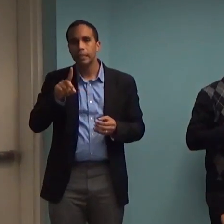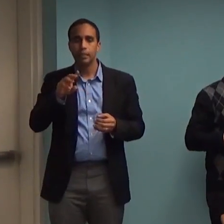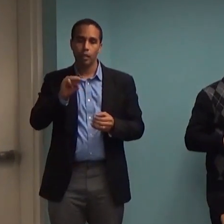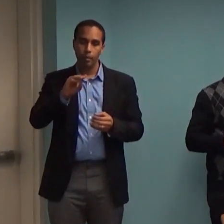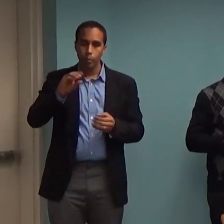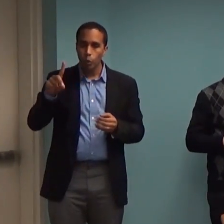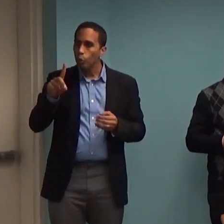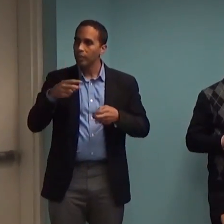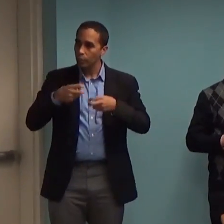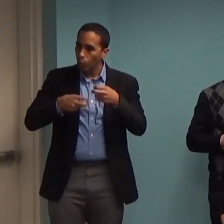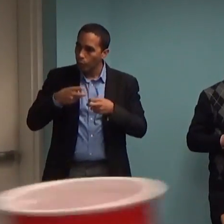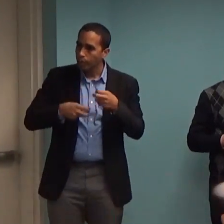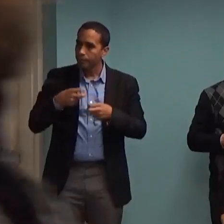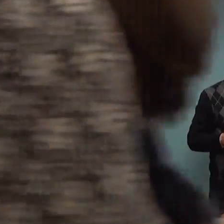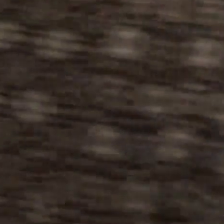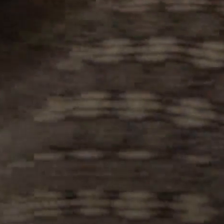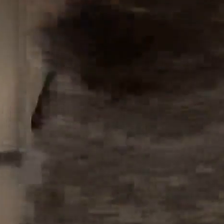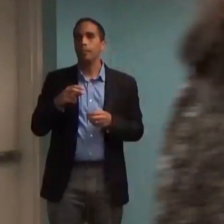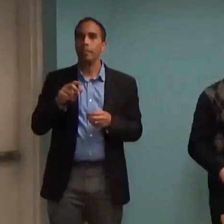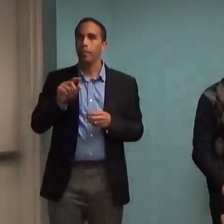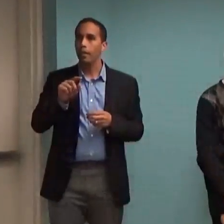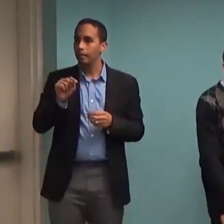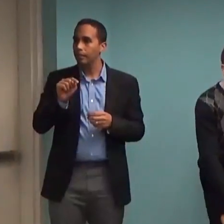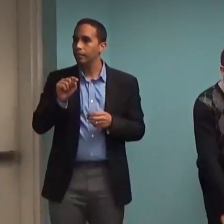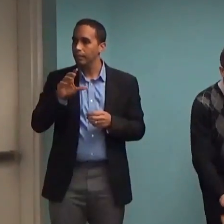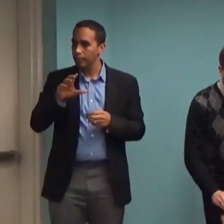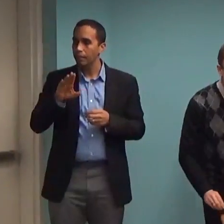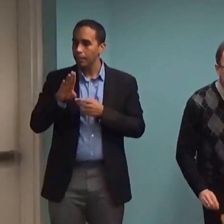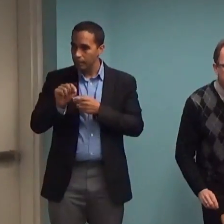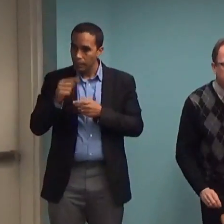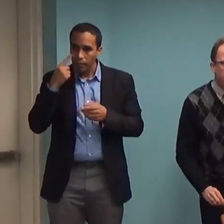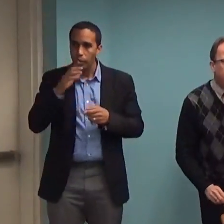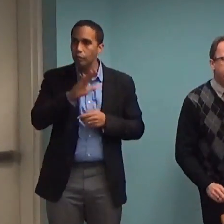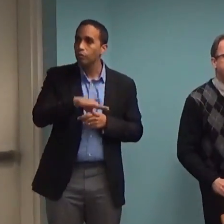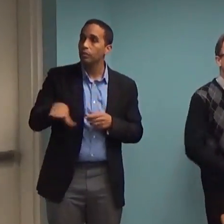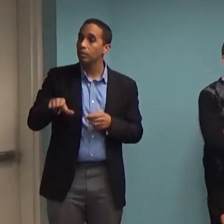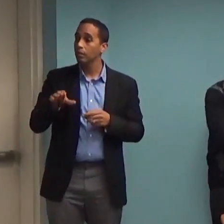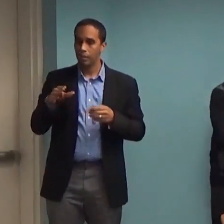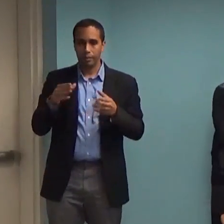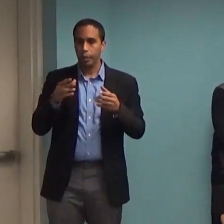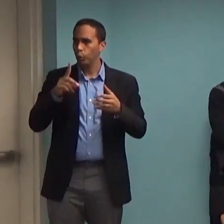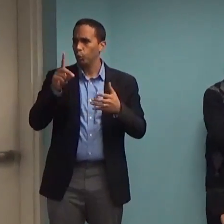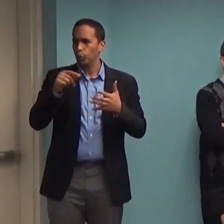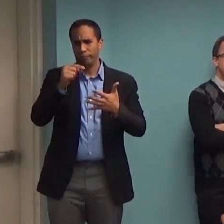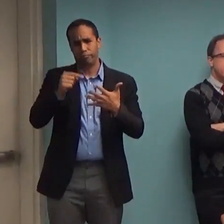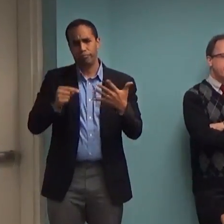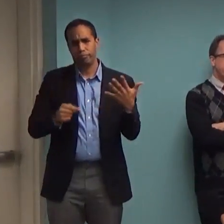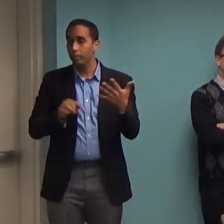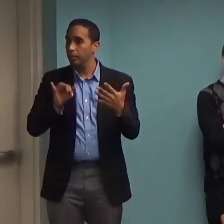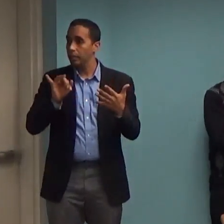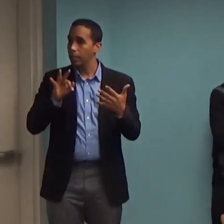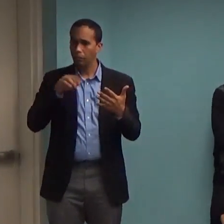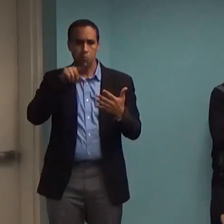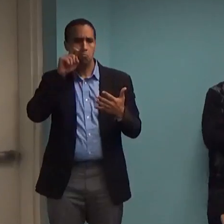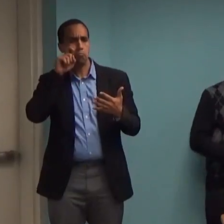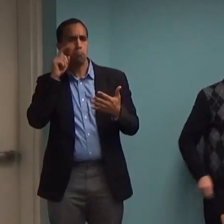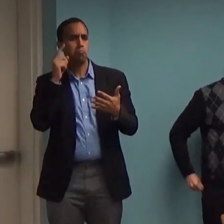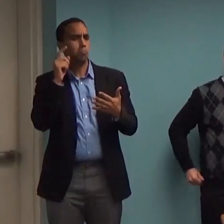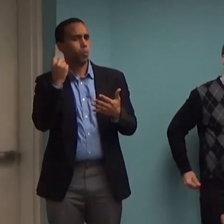PCIT for children. We do a lot of cool stuff. If you have any questions about what we do, feel free to talk to any of the staff after this is over.